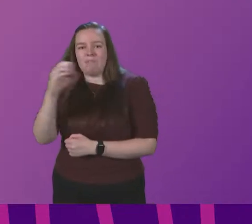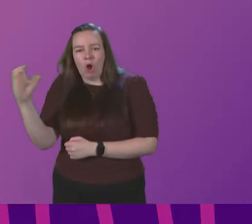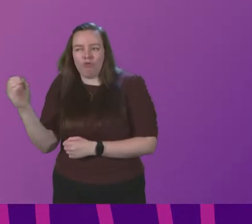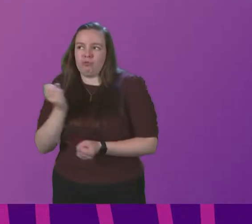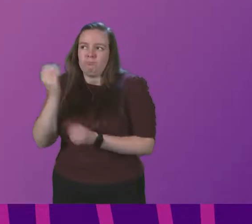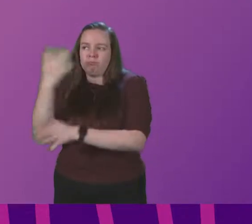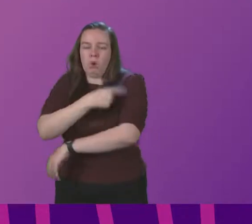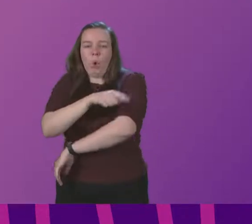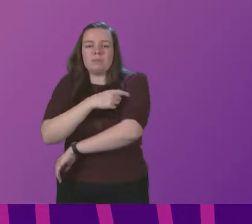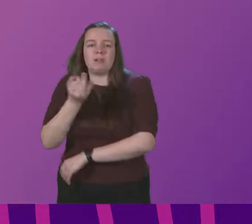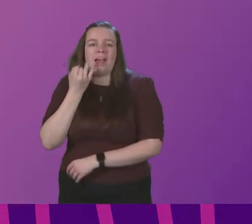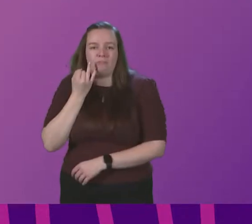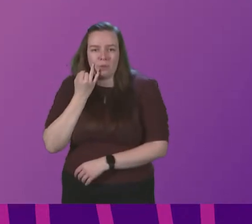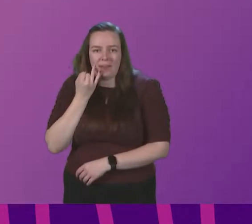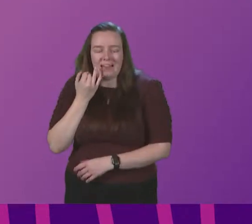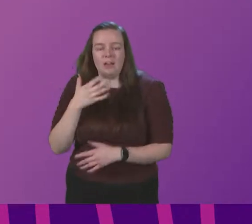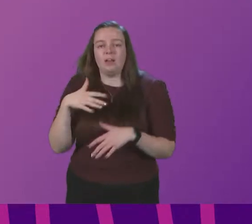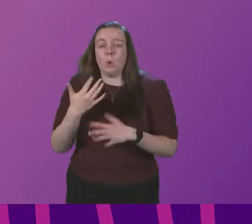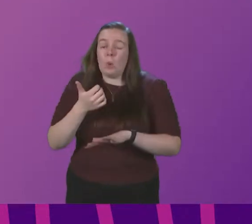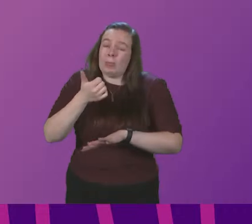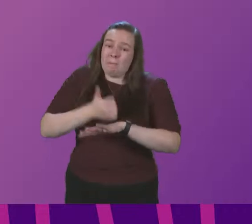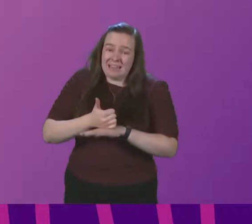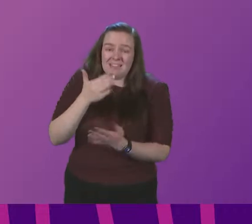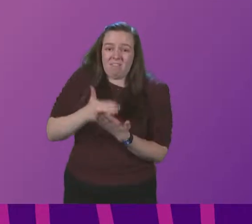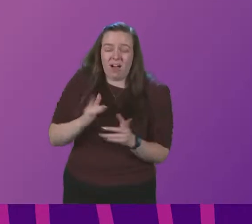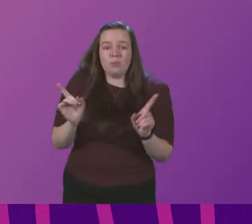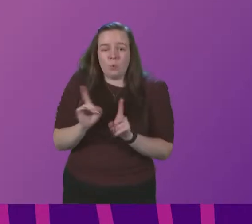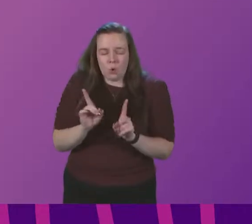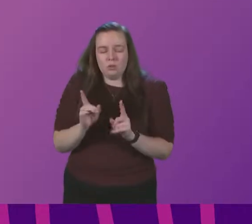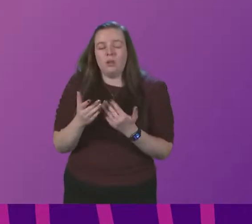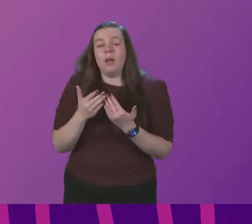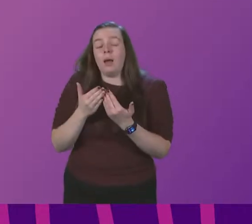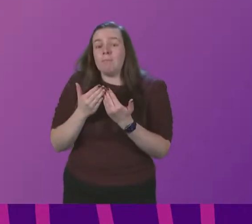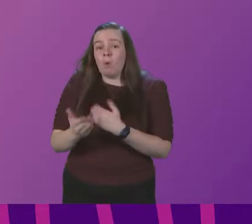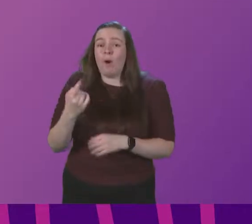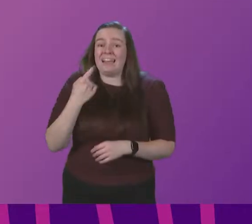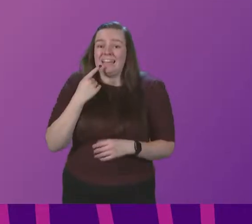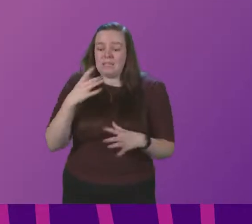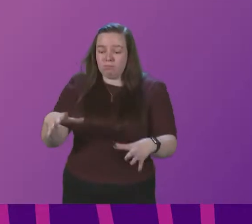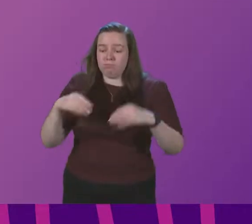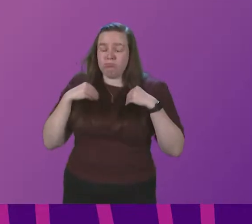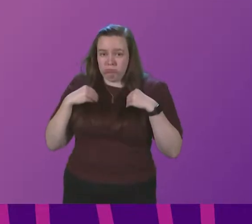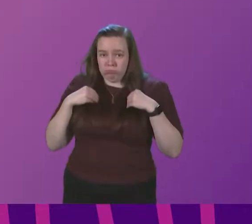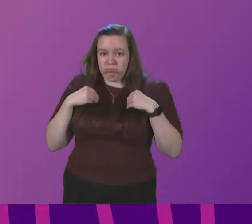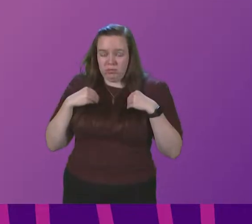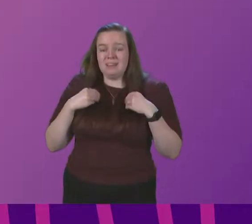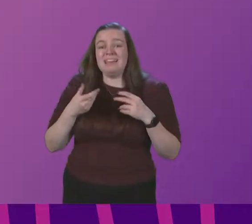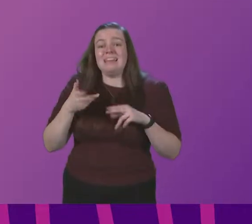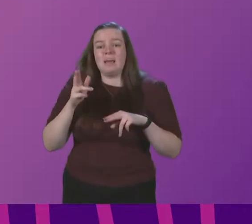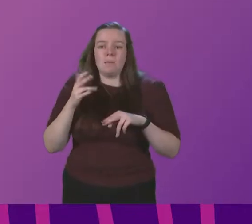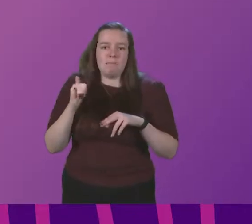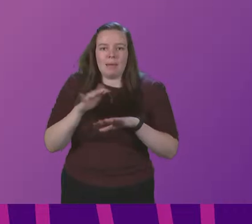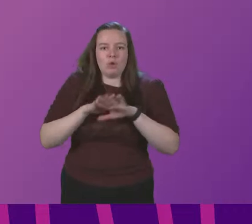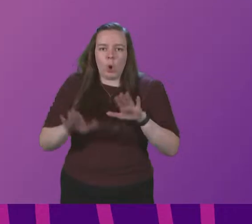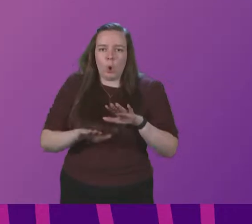a week. So the basic and very hard fact is this, a much more transmissible infection, even if milder in